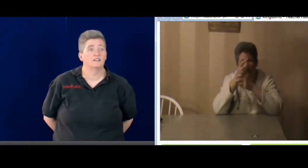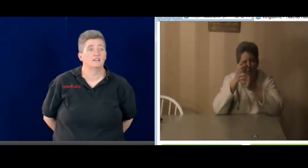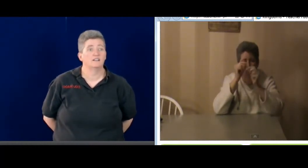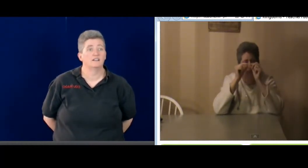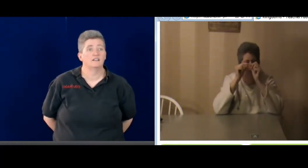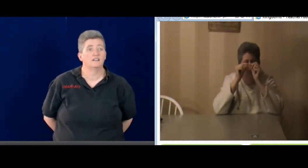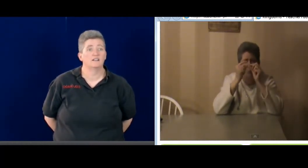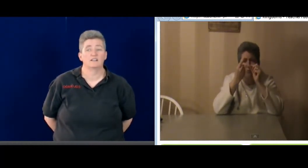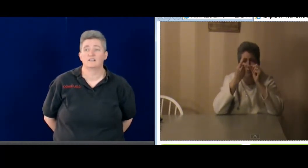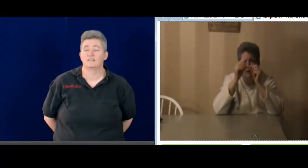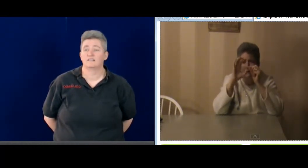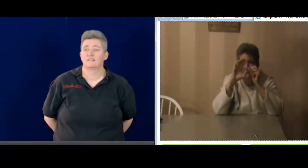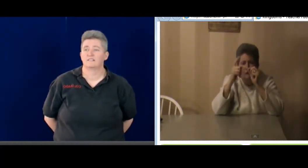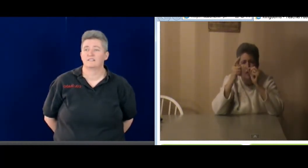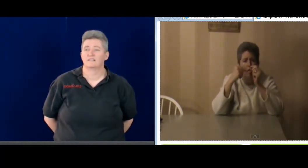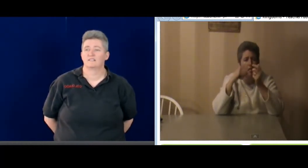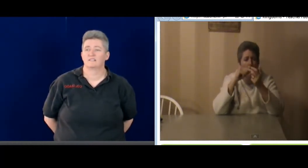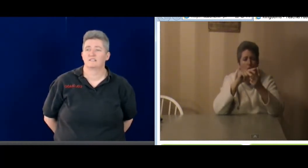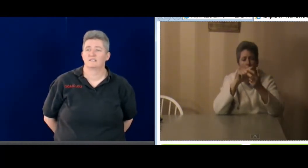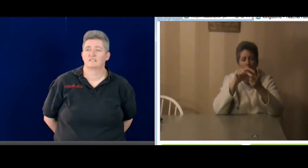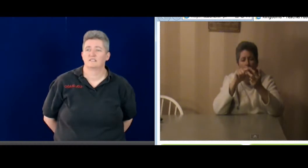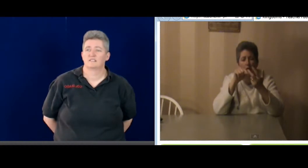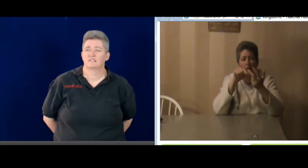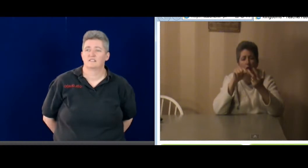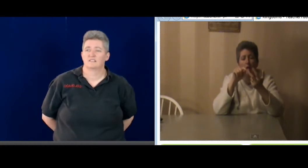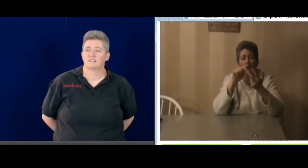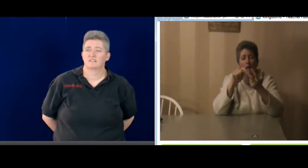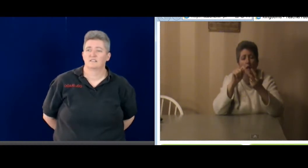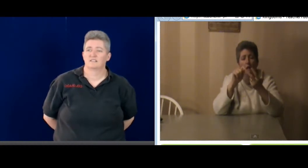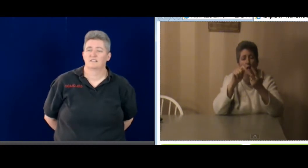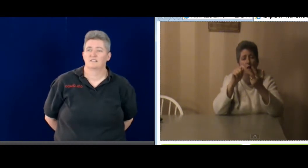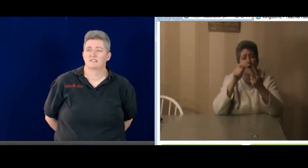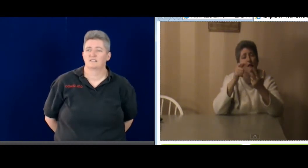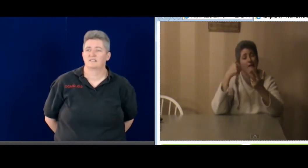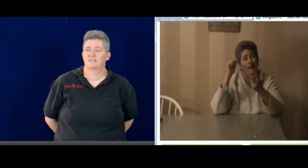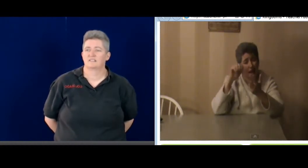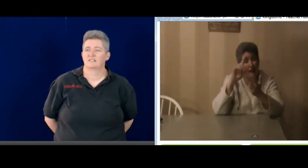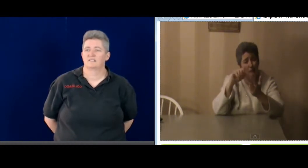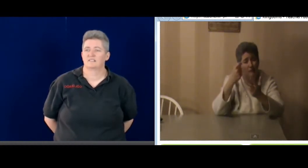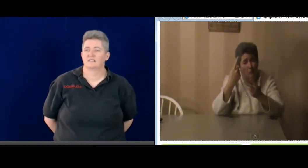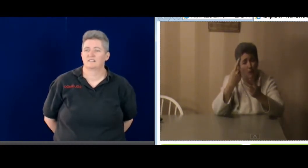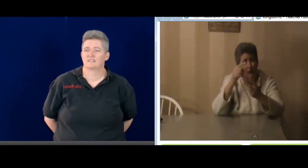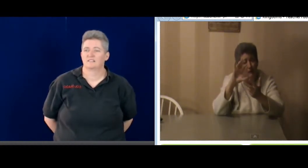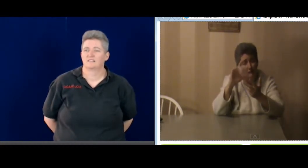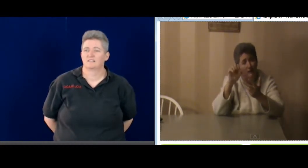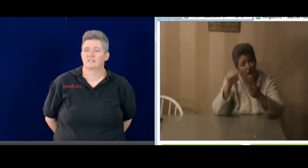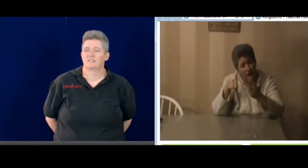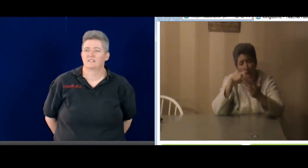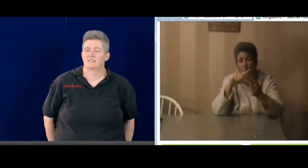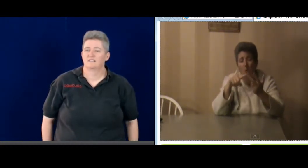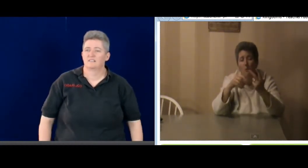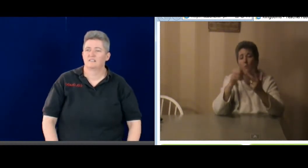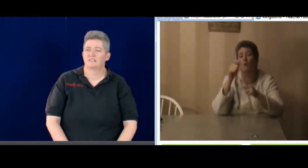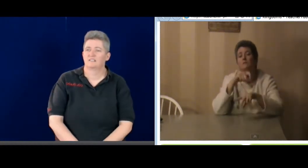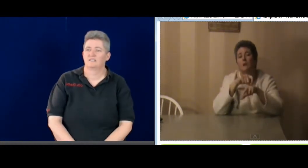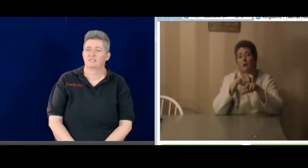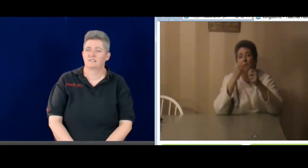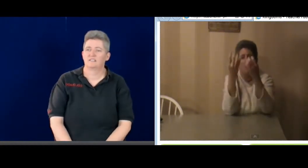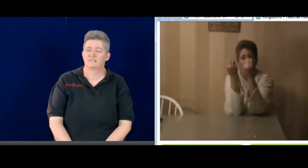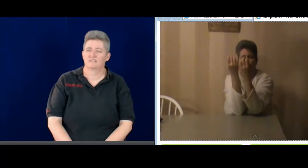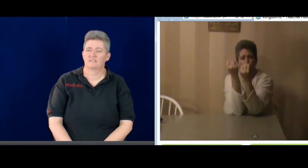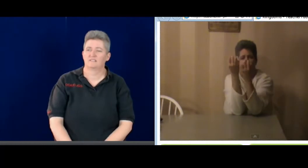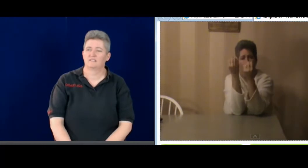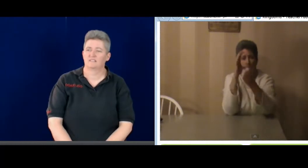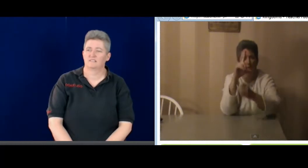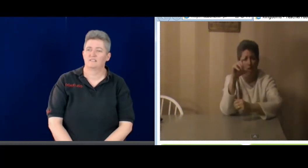And the first two, it's really hard. You can't see from the first two that I explained. The third one you can.